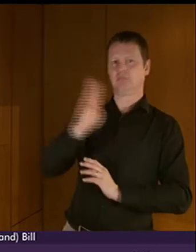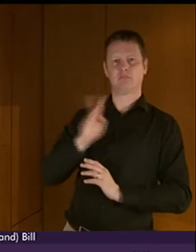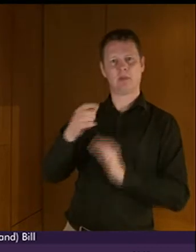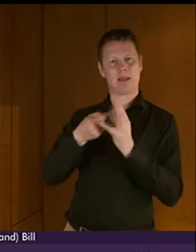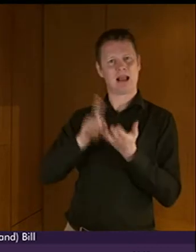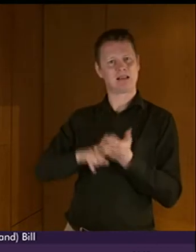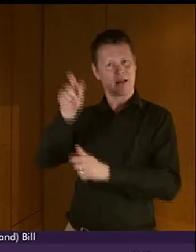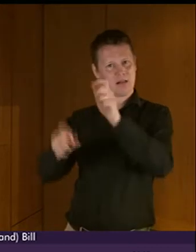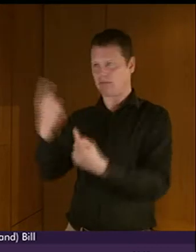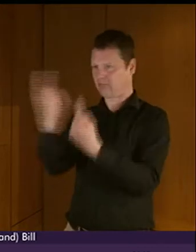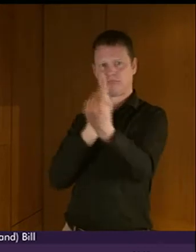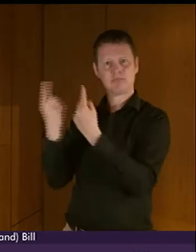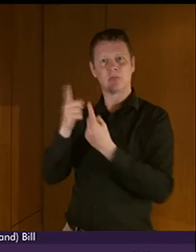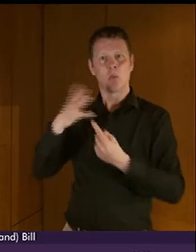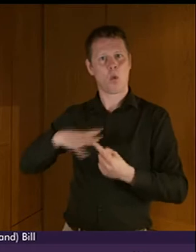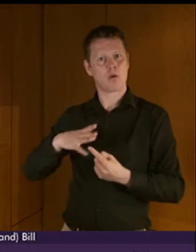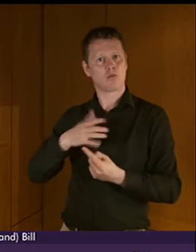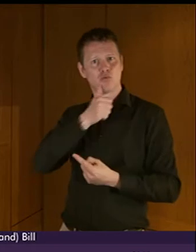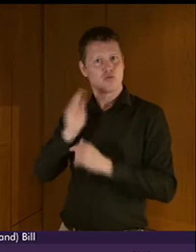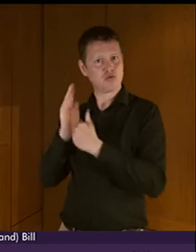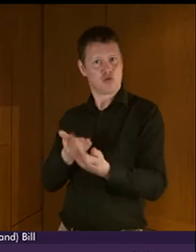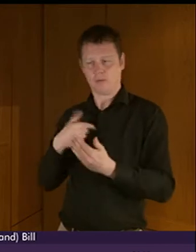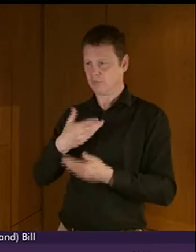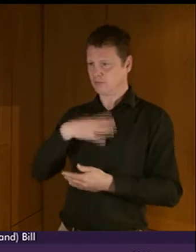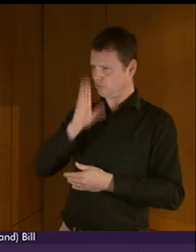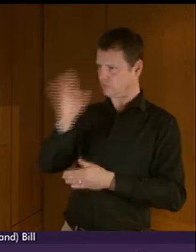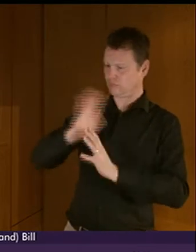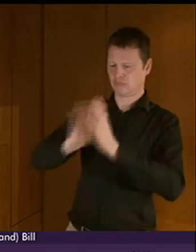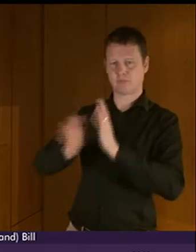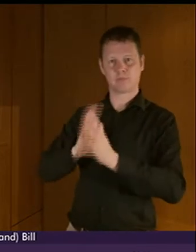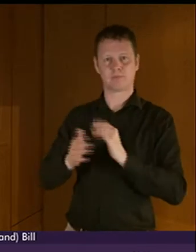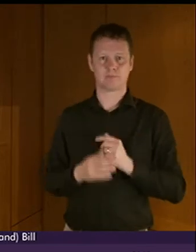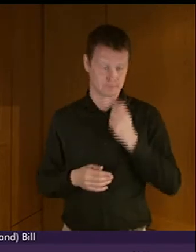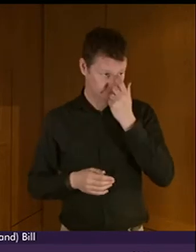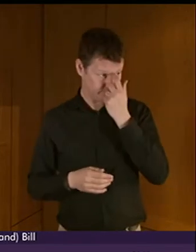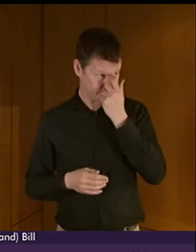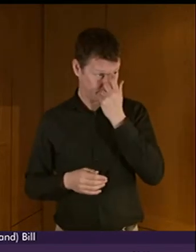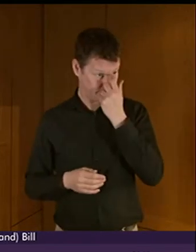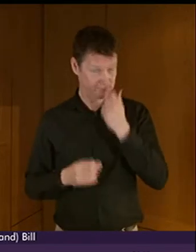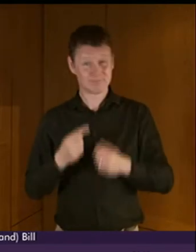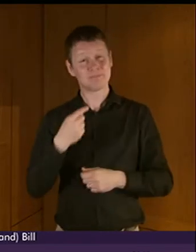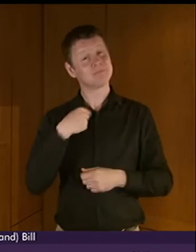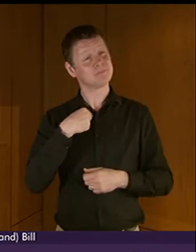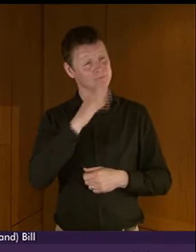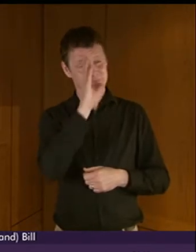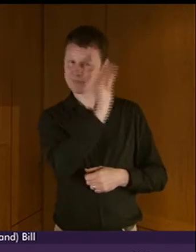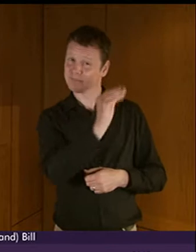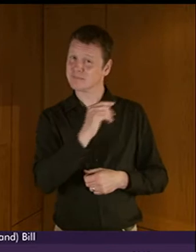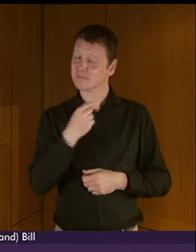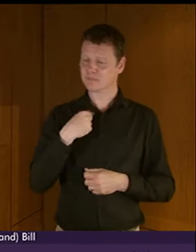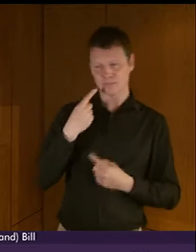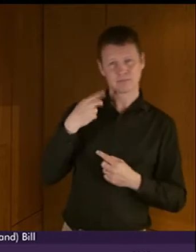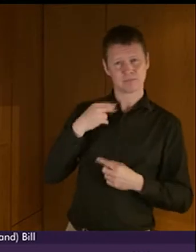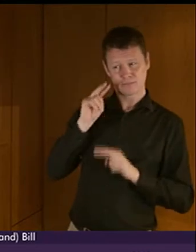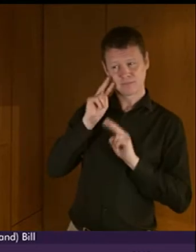coming in for that service. And what was remarkable, presiding officer, was the way in which